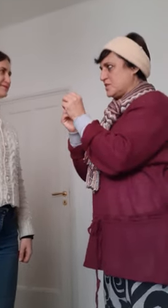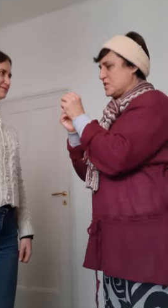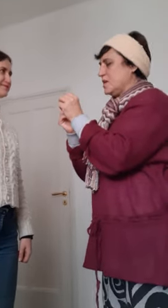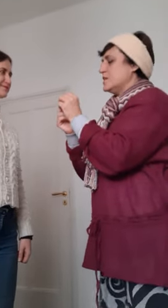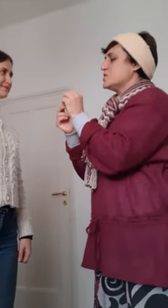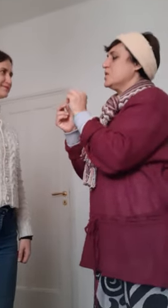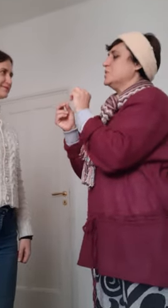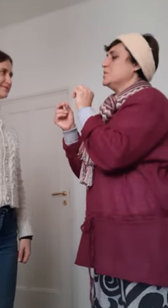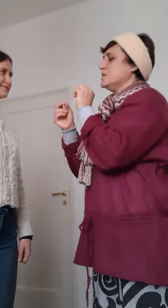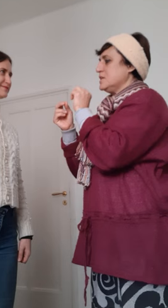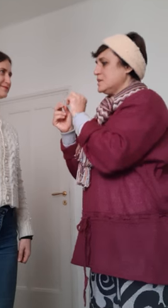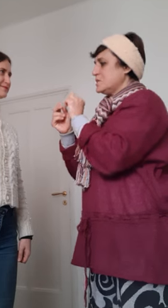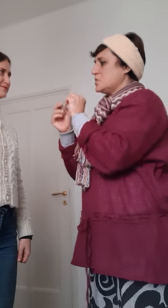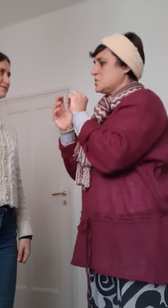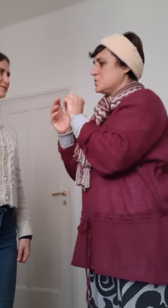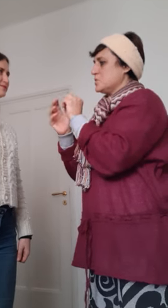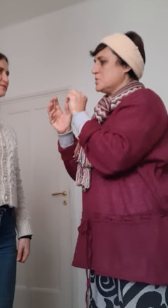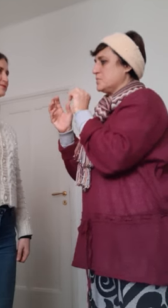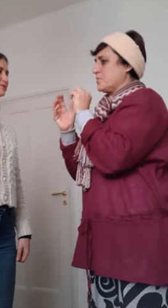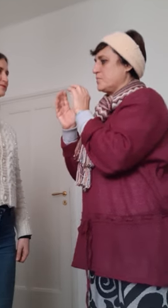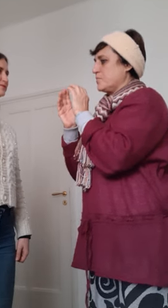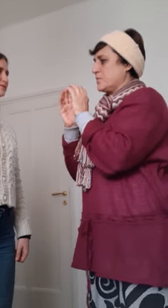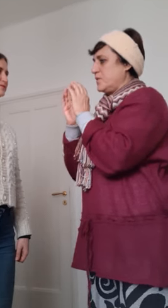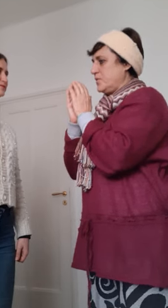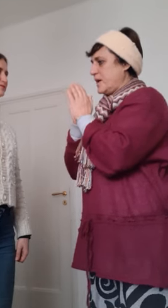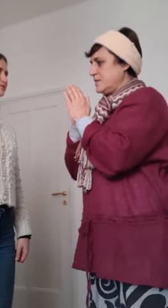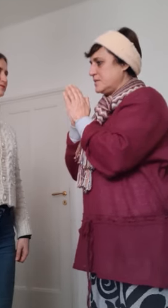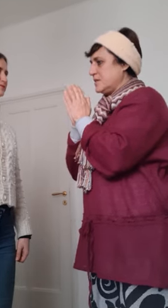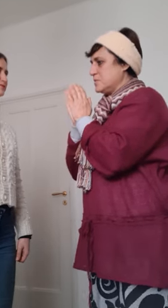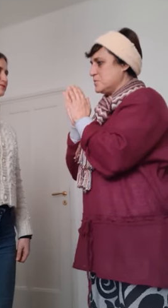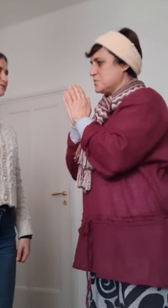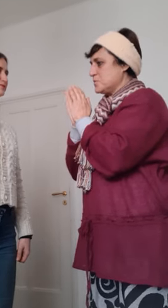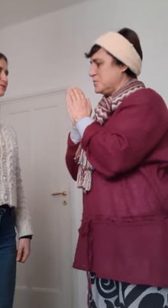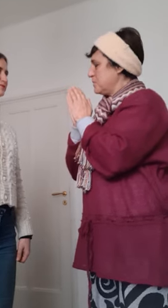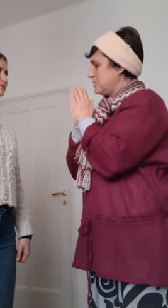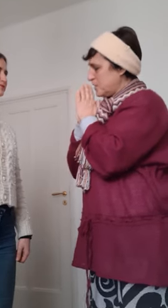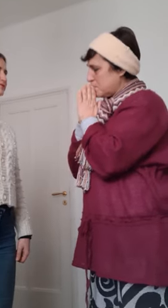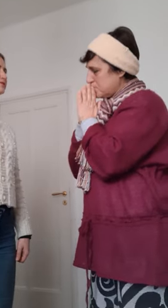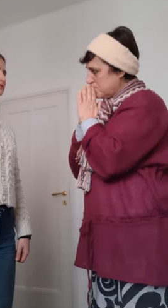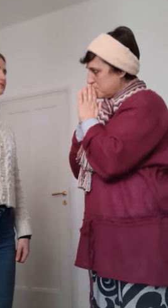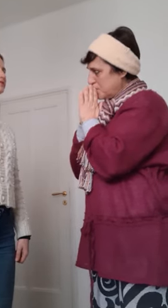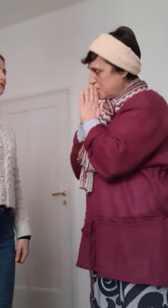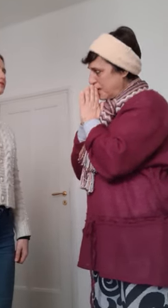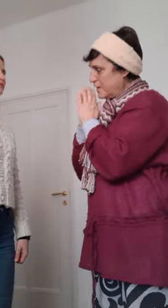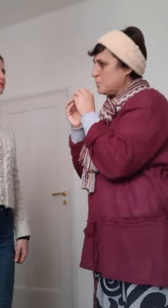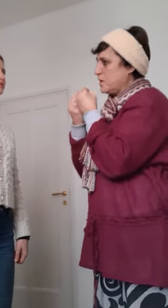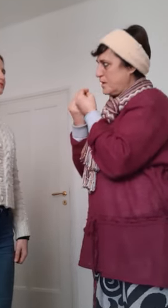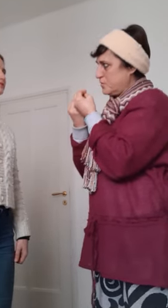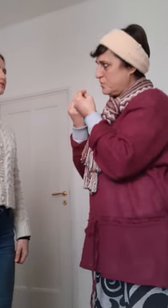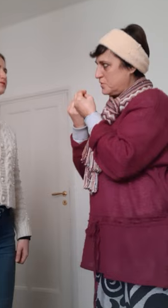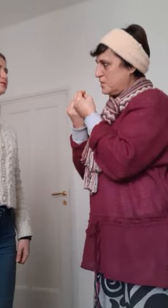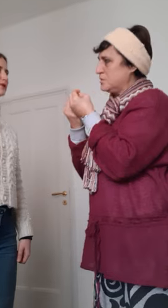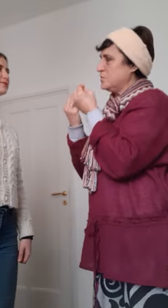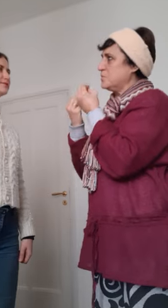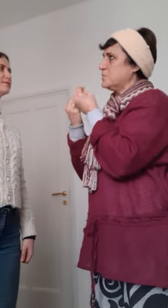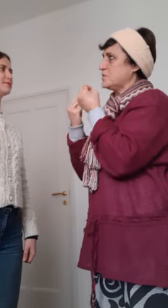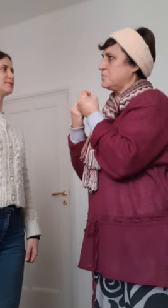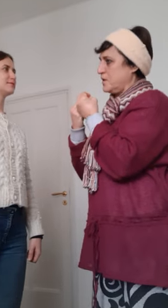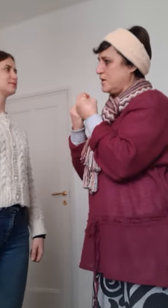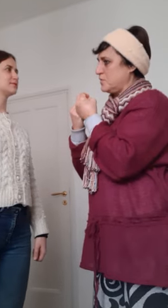so we need to create a new muscular memory okay a new behavior a new muscular behavior